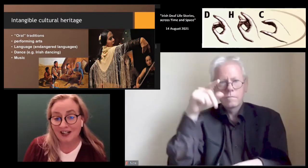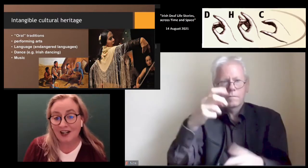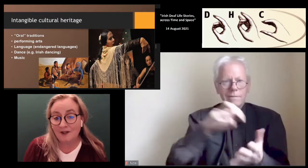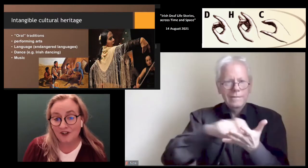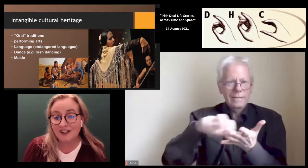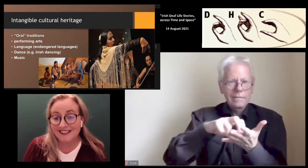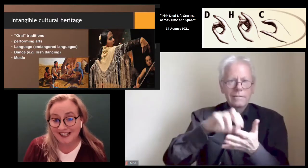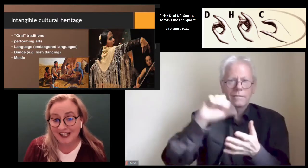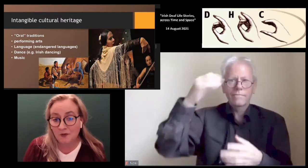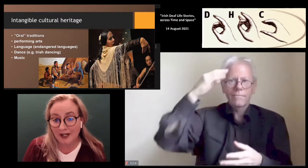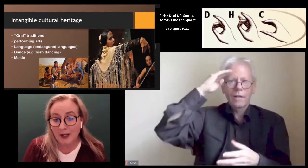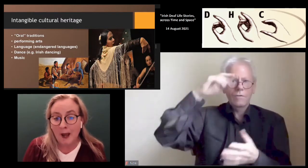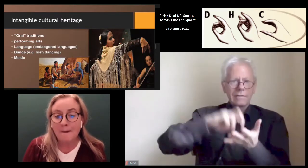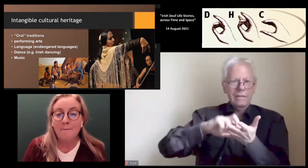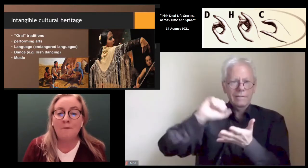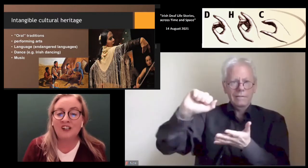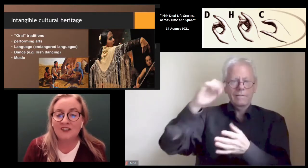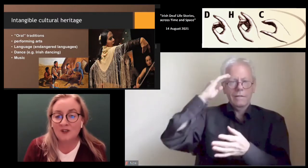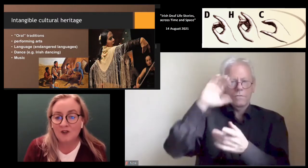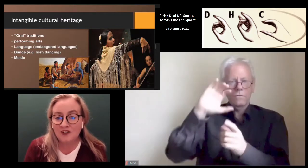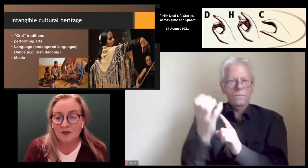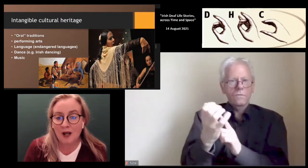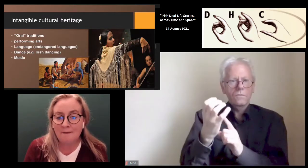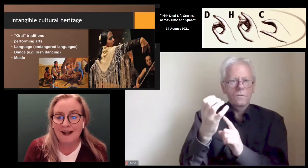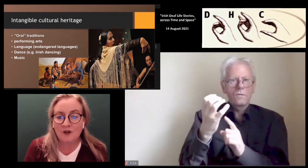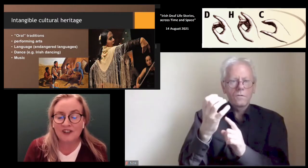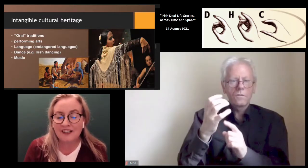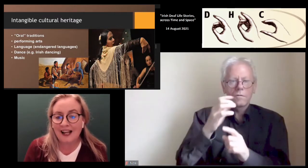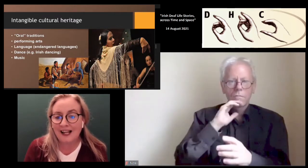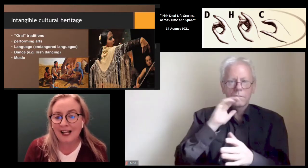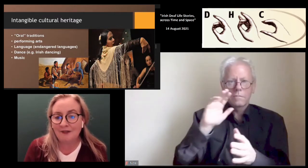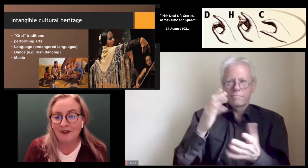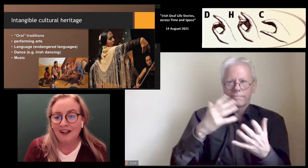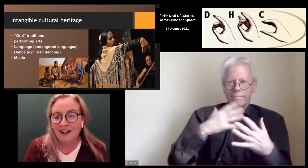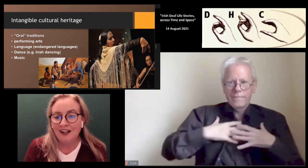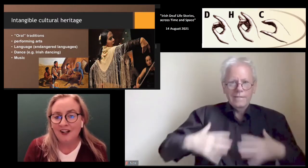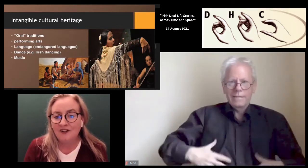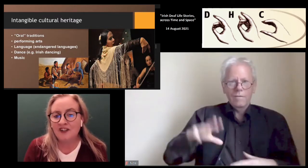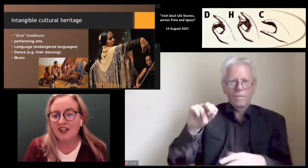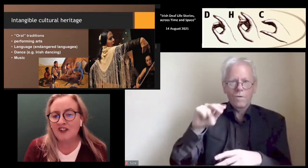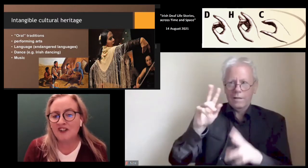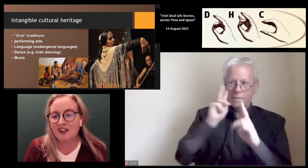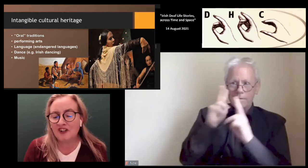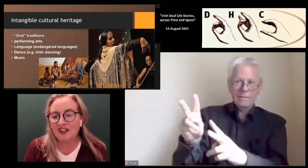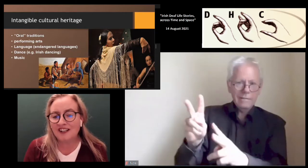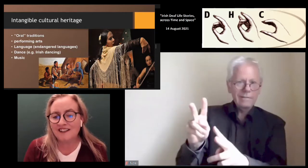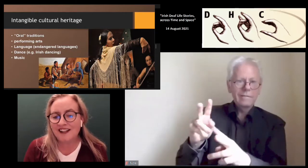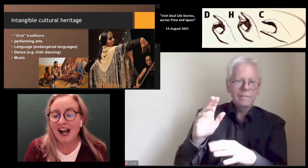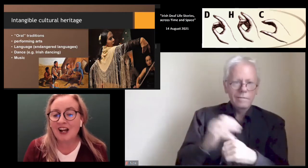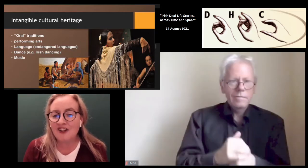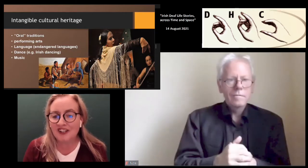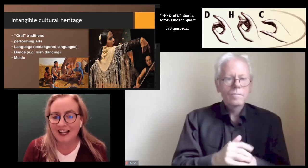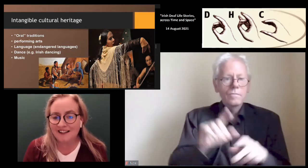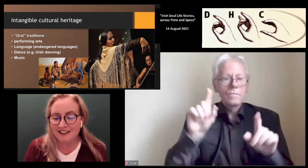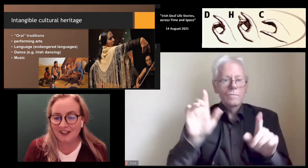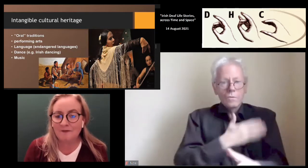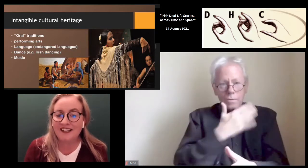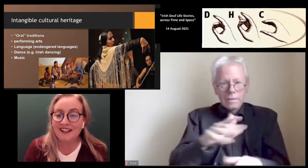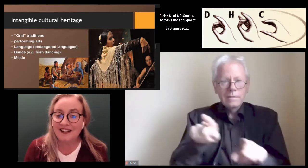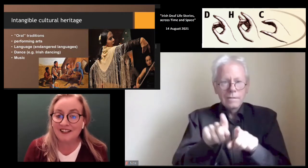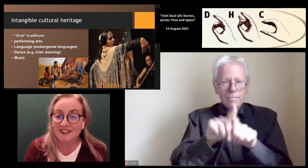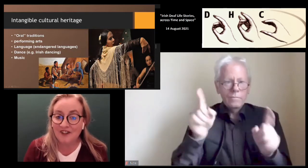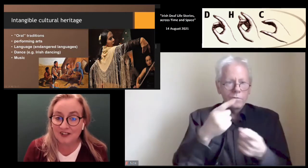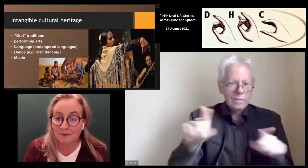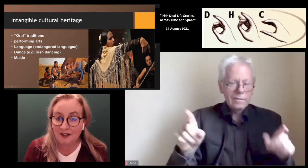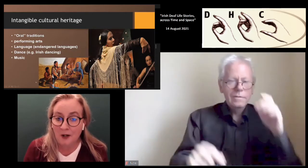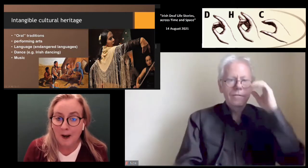we talk about sound language continuing, but it's also about traditions such as Irish dancing,